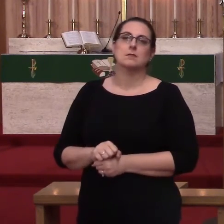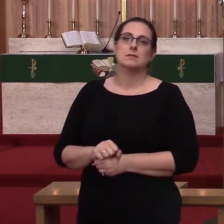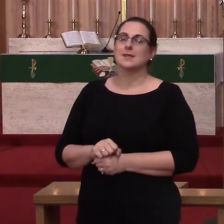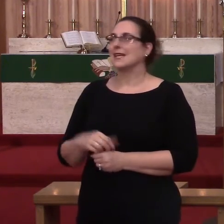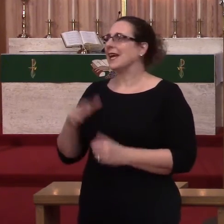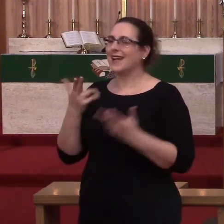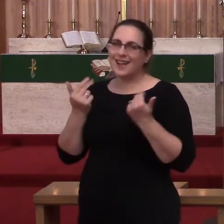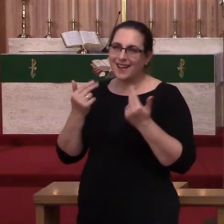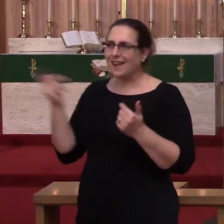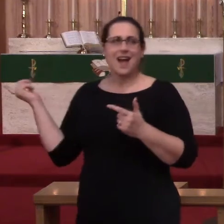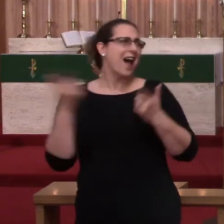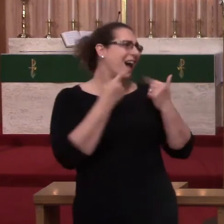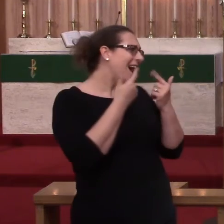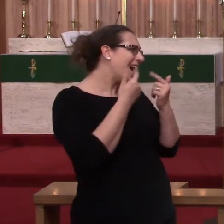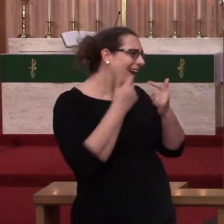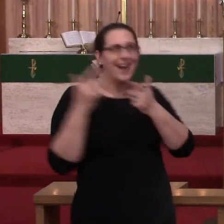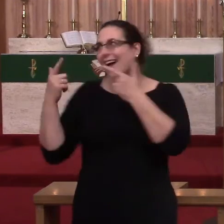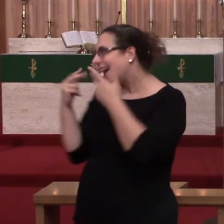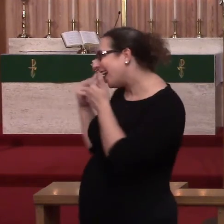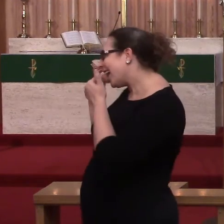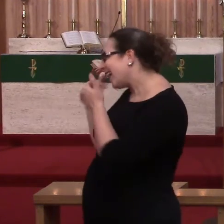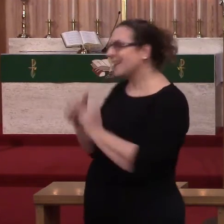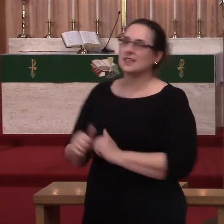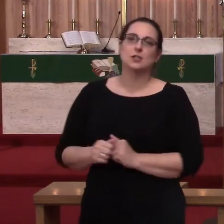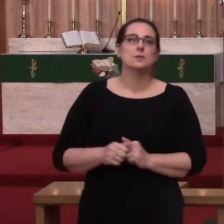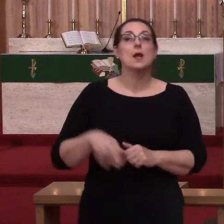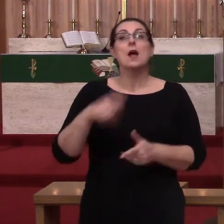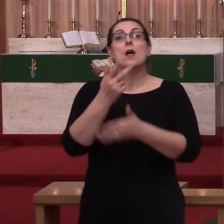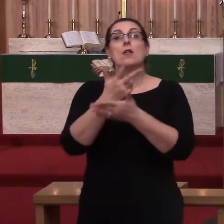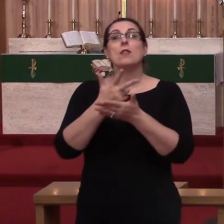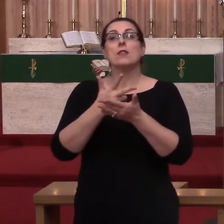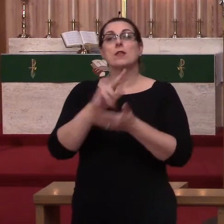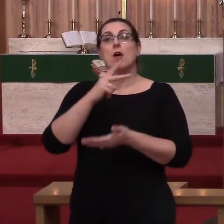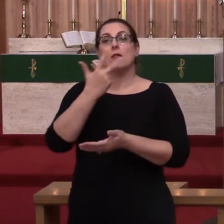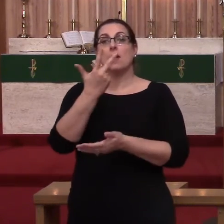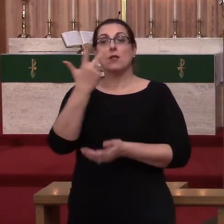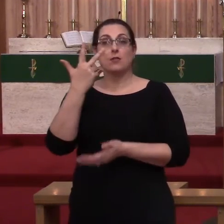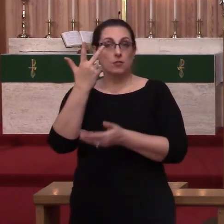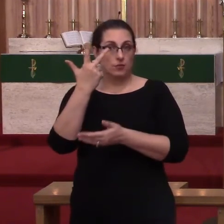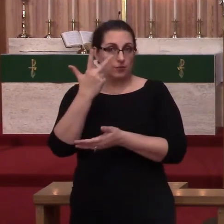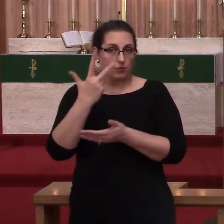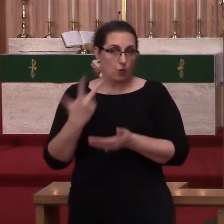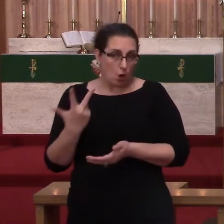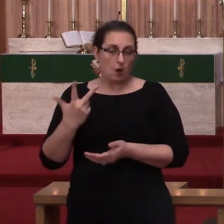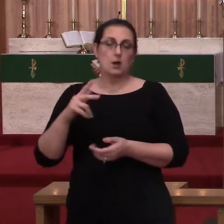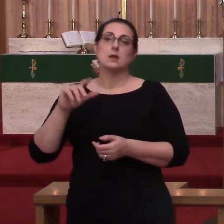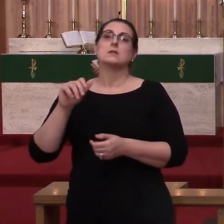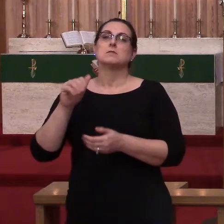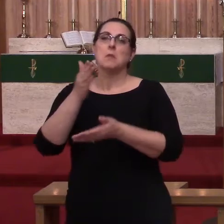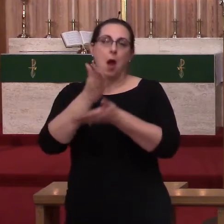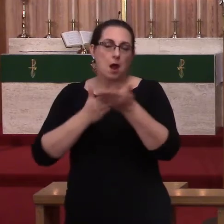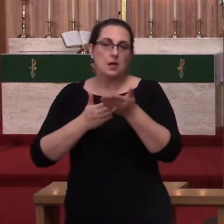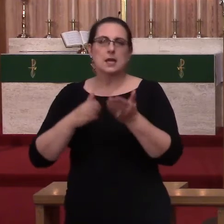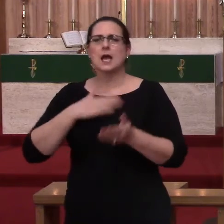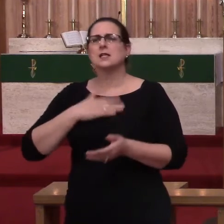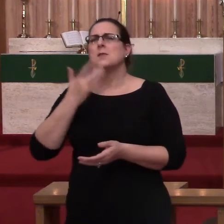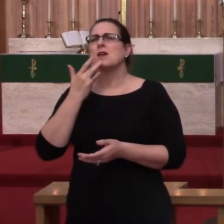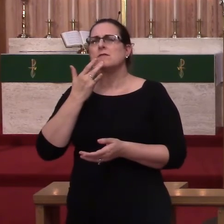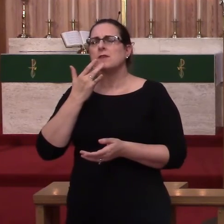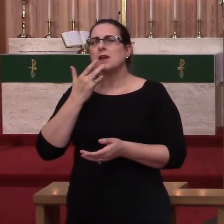But the third article of the Creed is much like my favorite article of the Augsburg